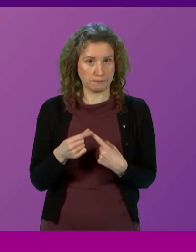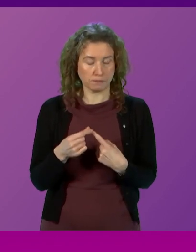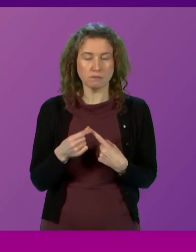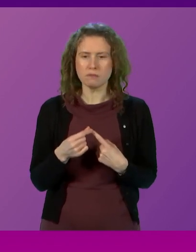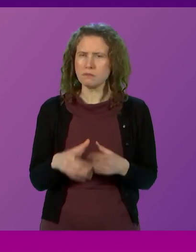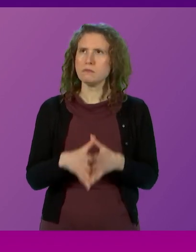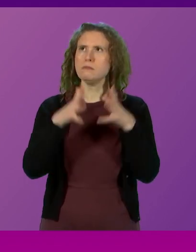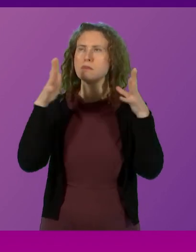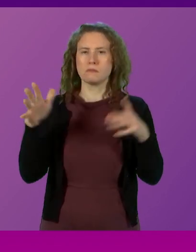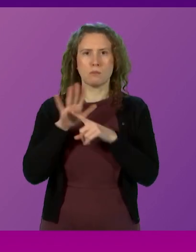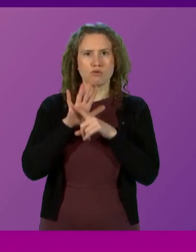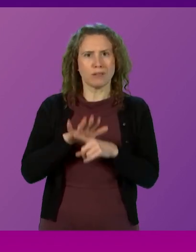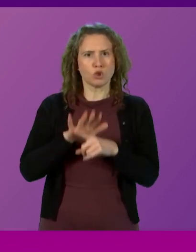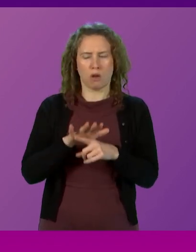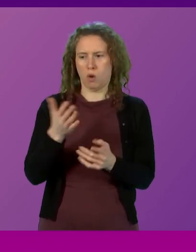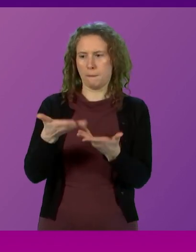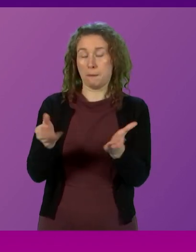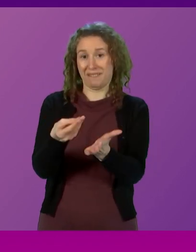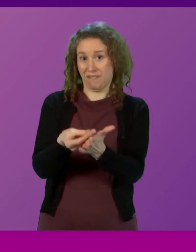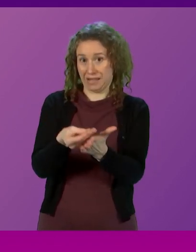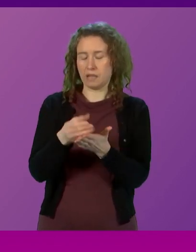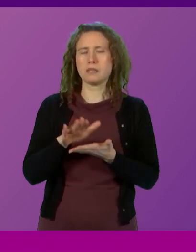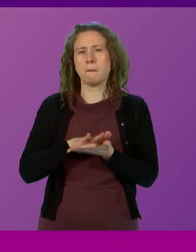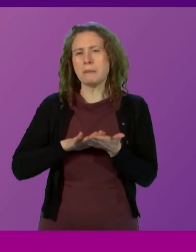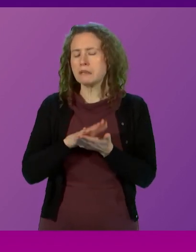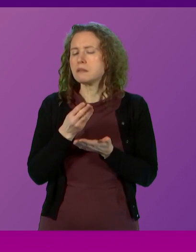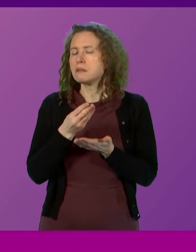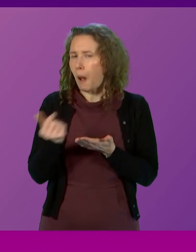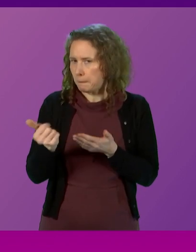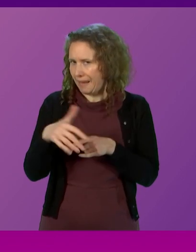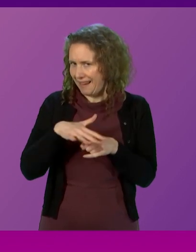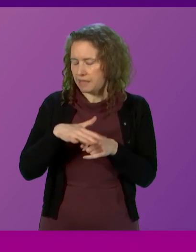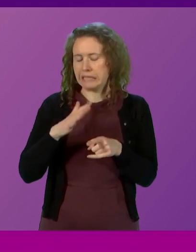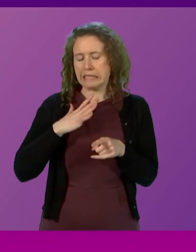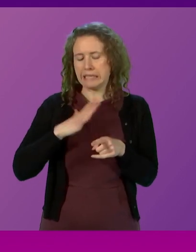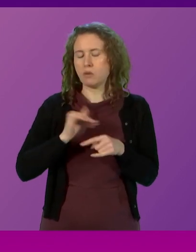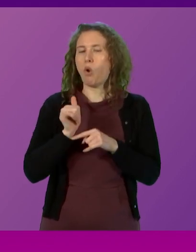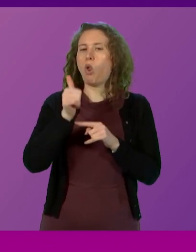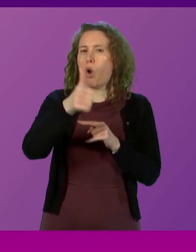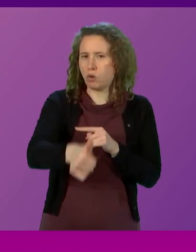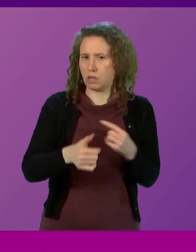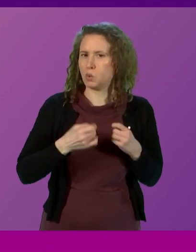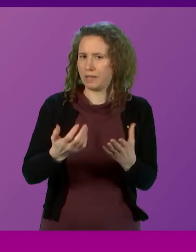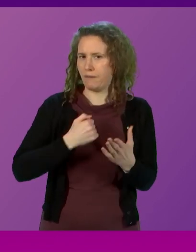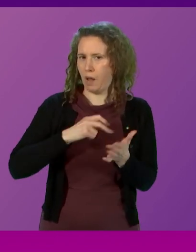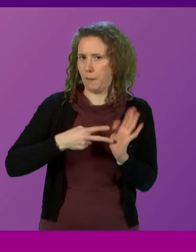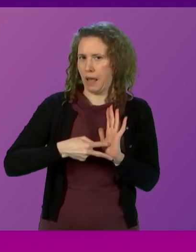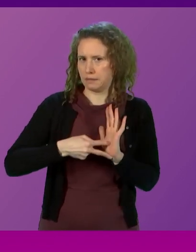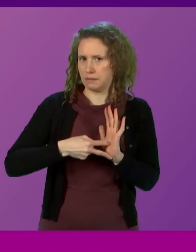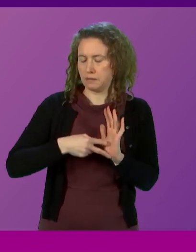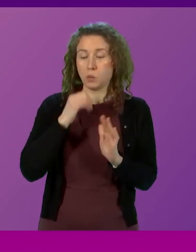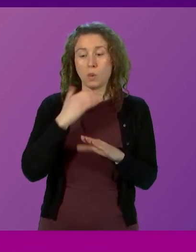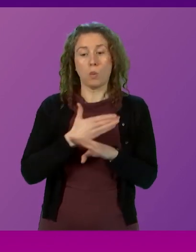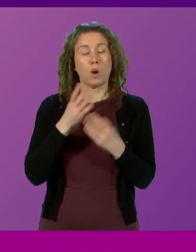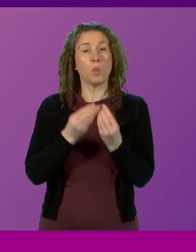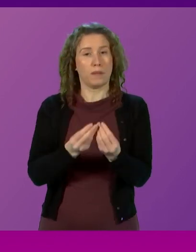the enormous pressures on the public finances mean that, in some cases, it will take the Government longer to deliver on our plans. We will work